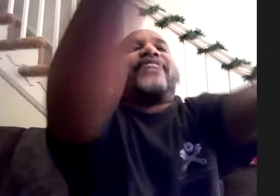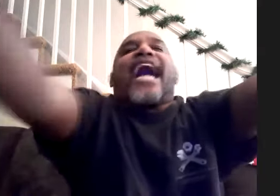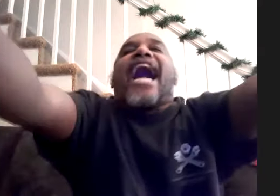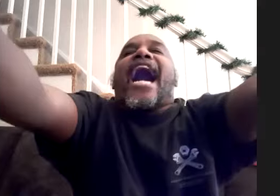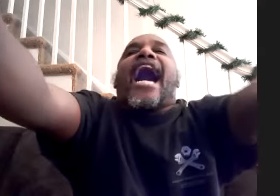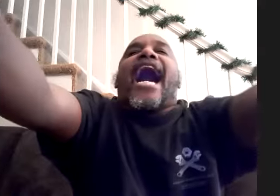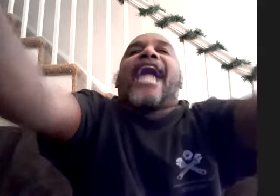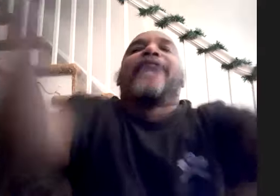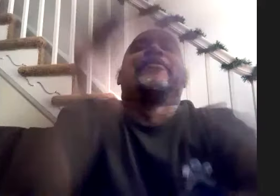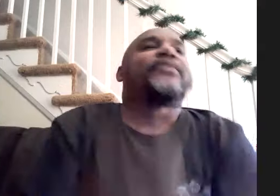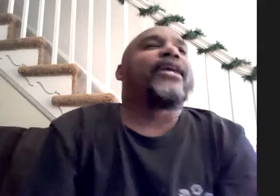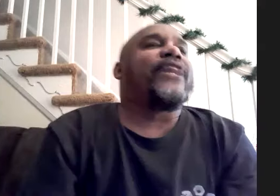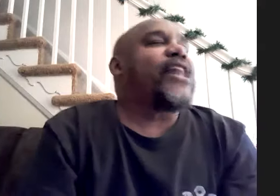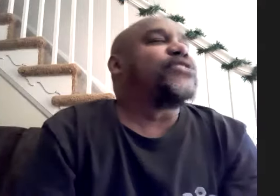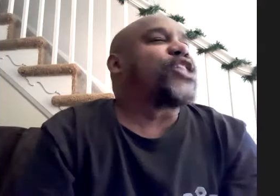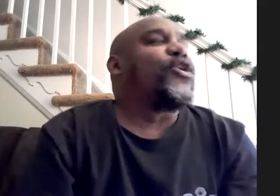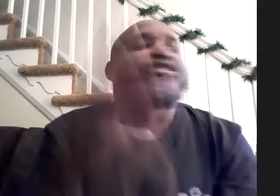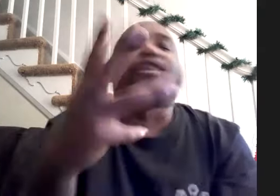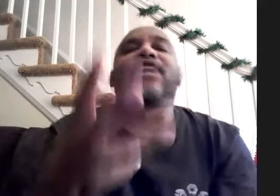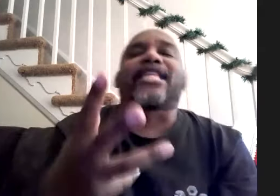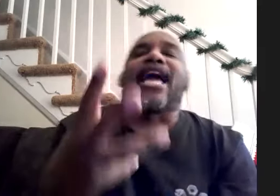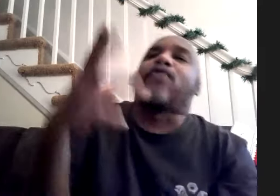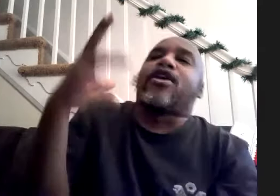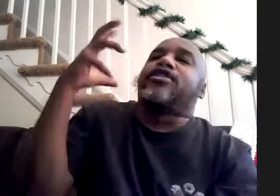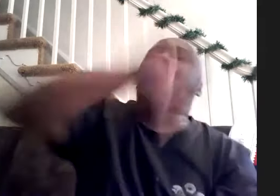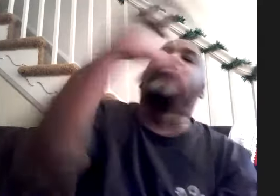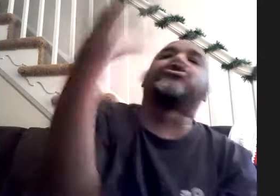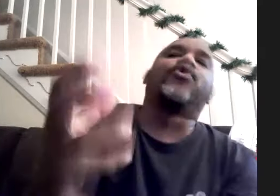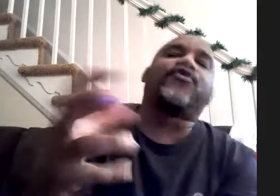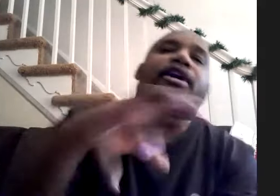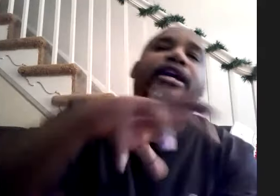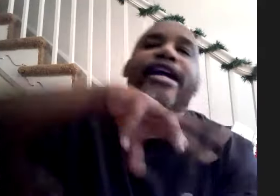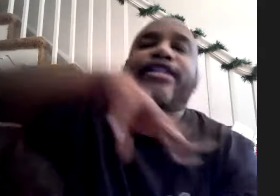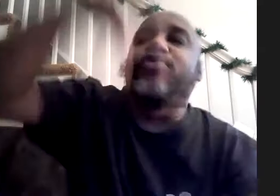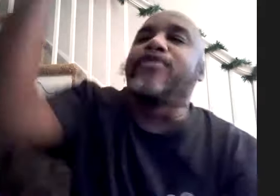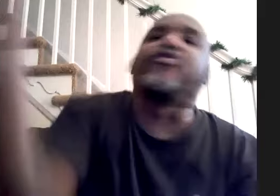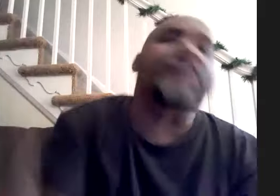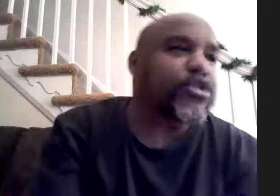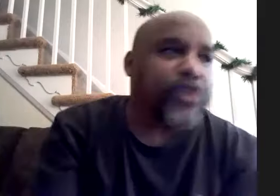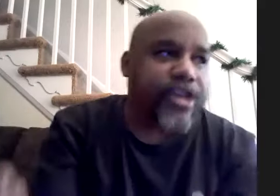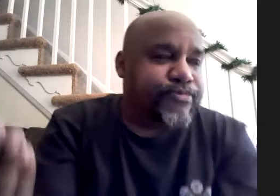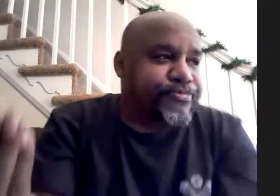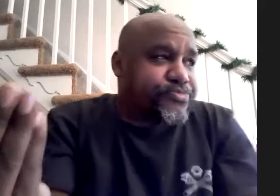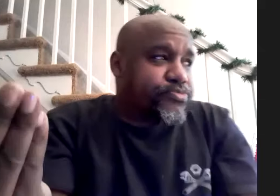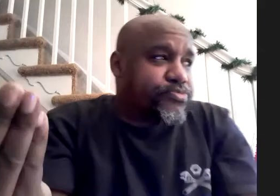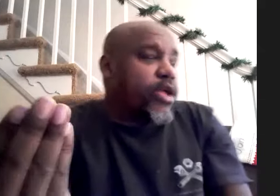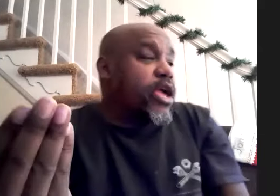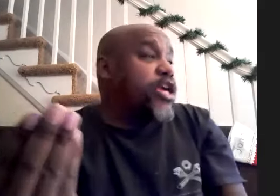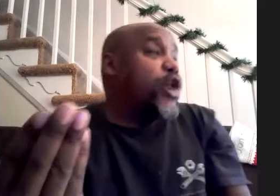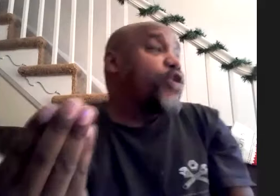ah and then so it's stuff like that where you know you can take old tool funk and do different things with it you know that